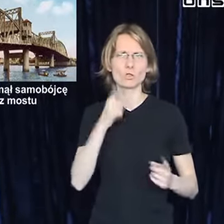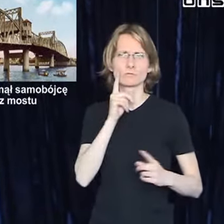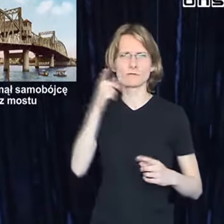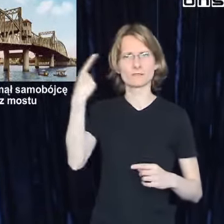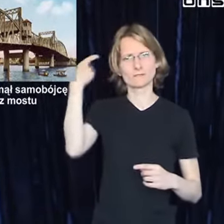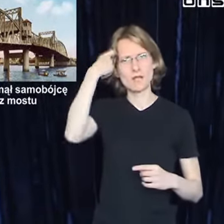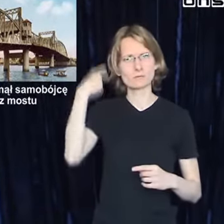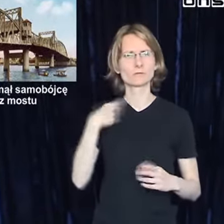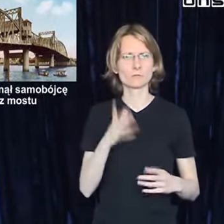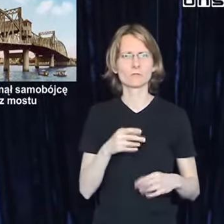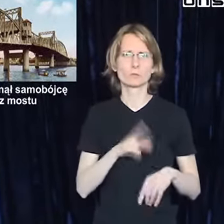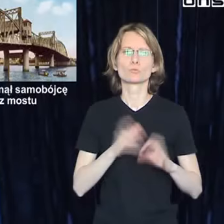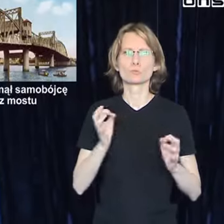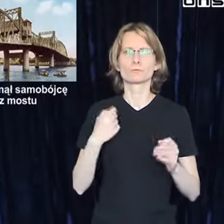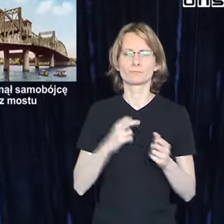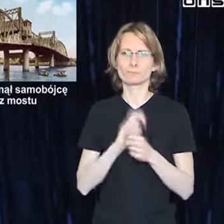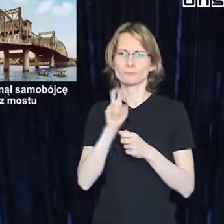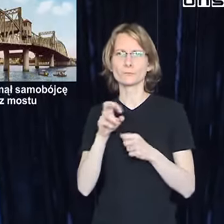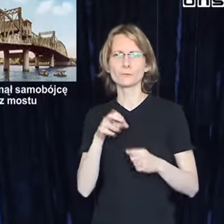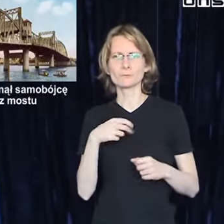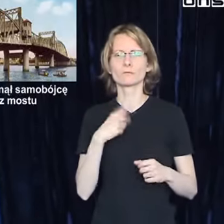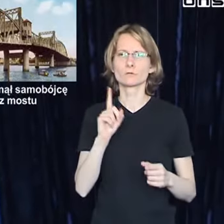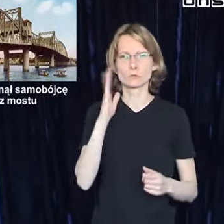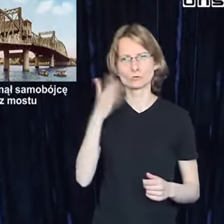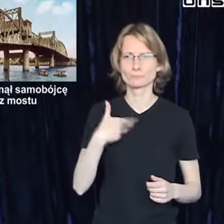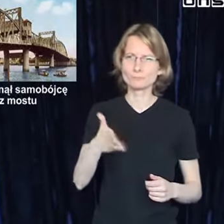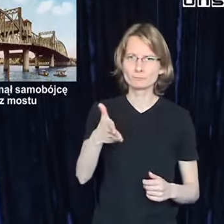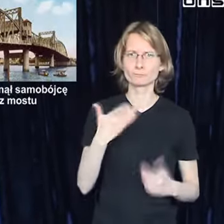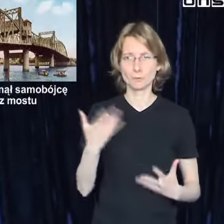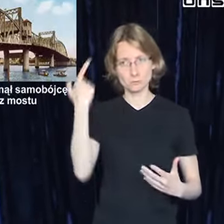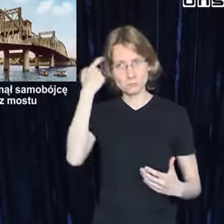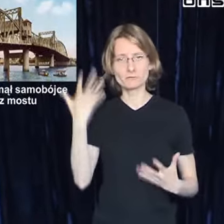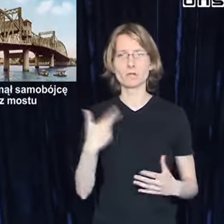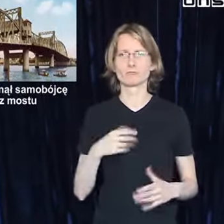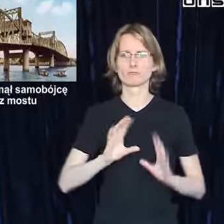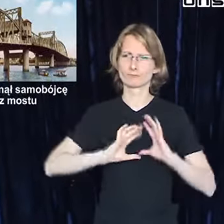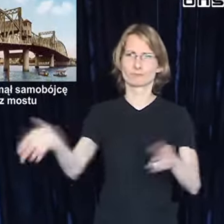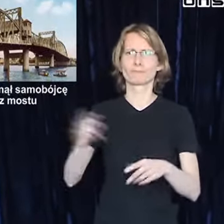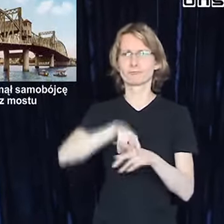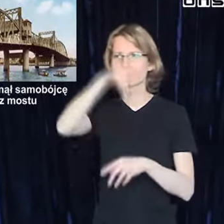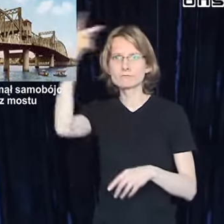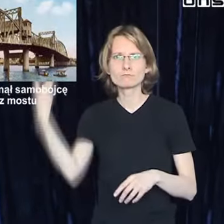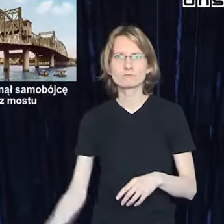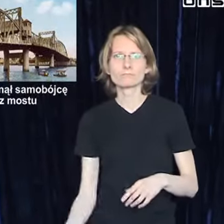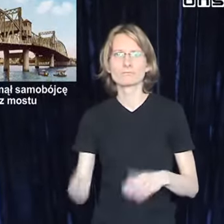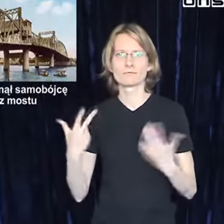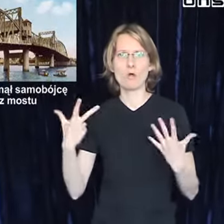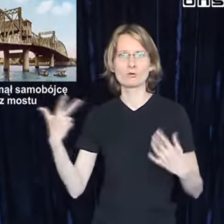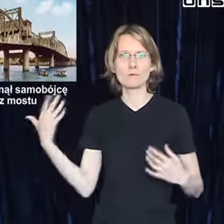You're there I push you away Gave that you're not going to be All I've got my liqua